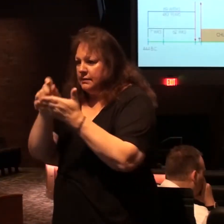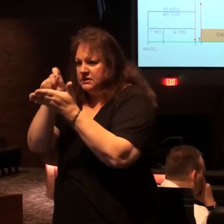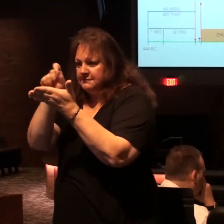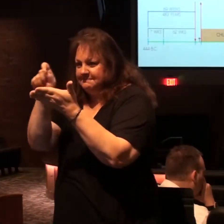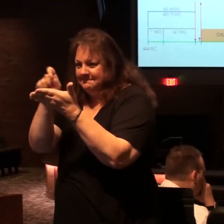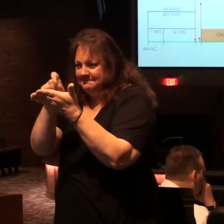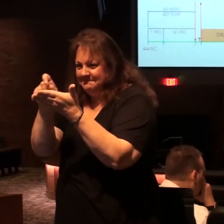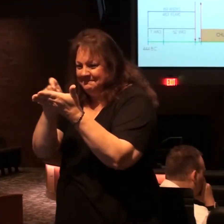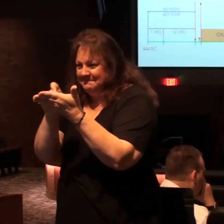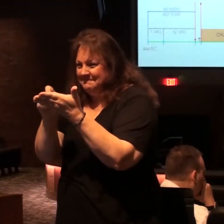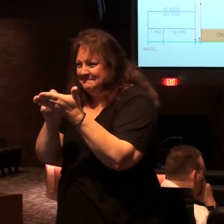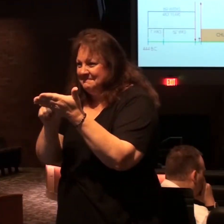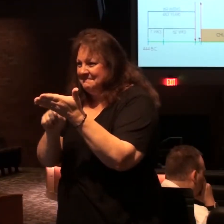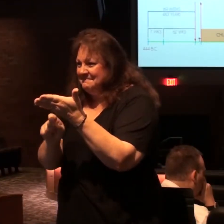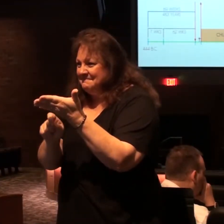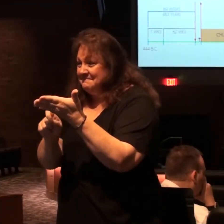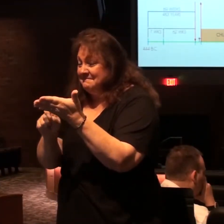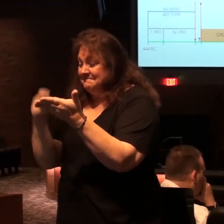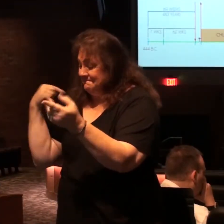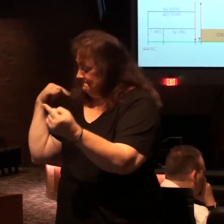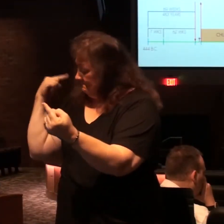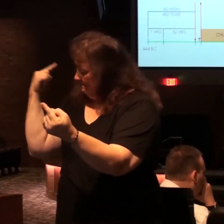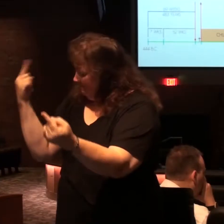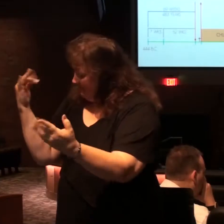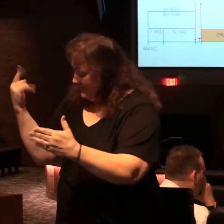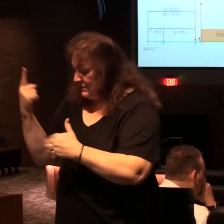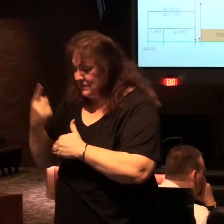and those names in there have been down to today